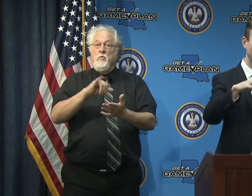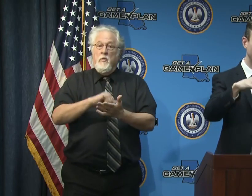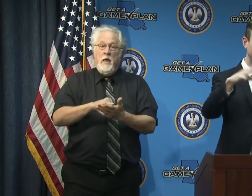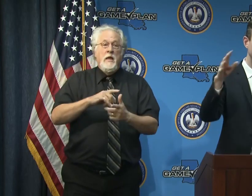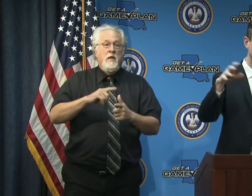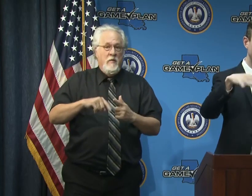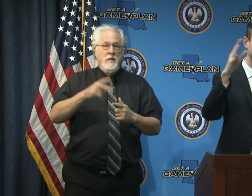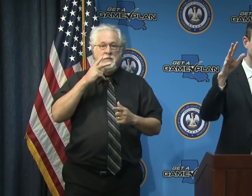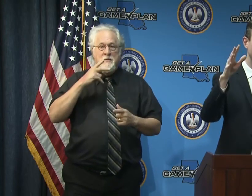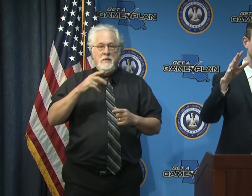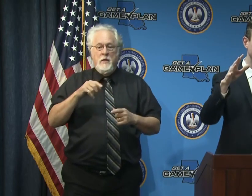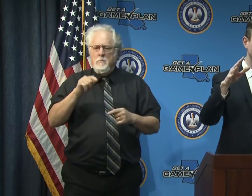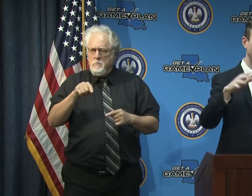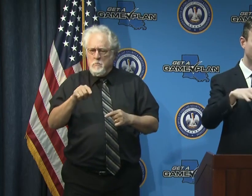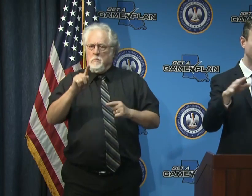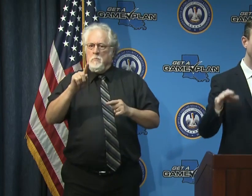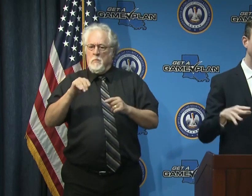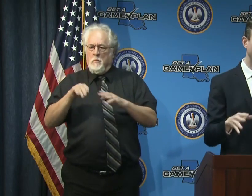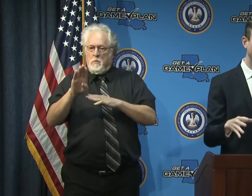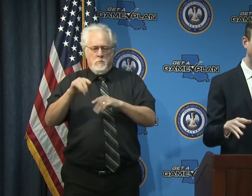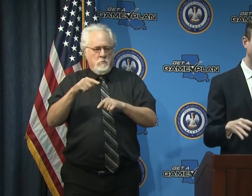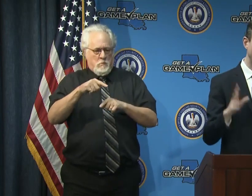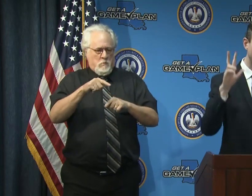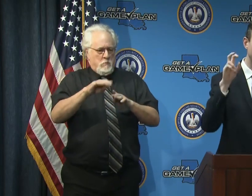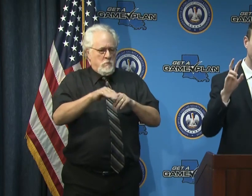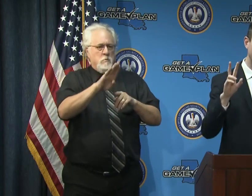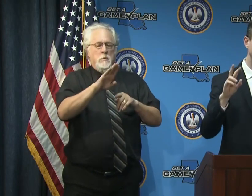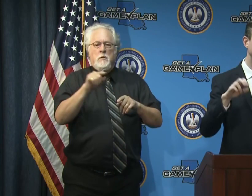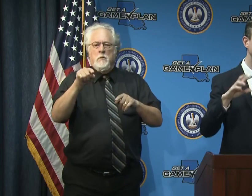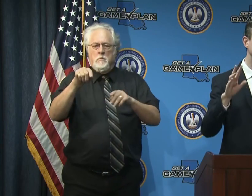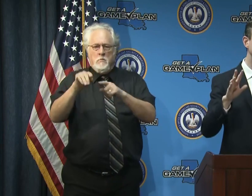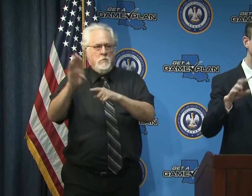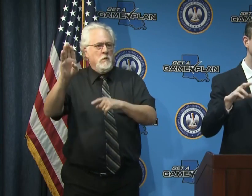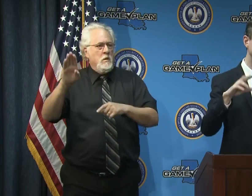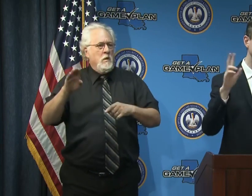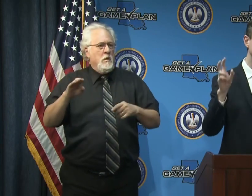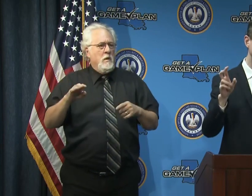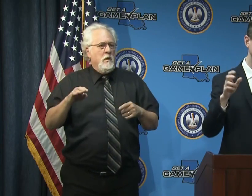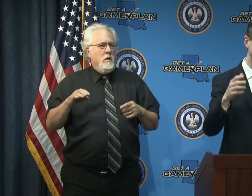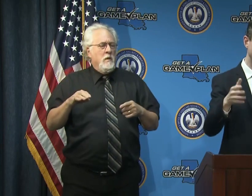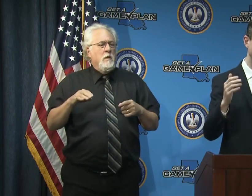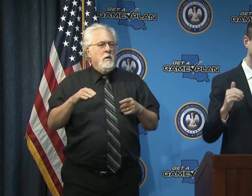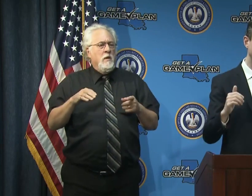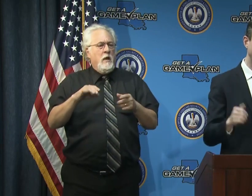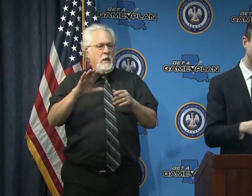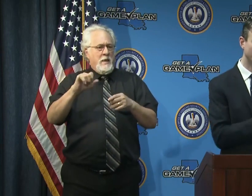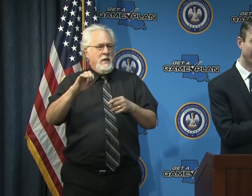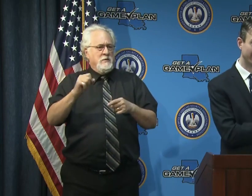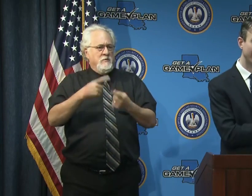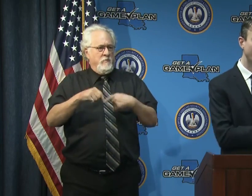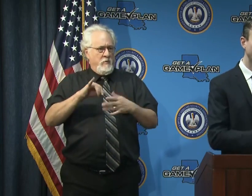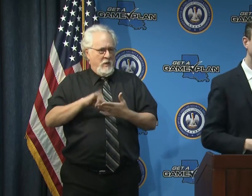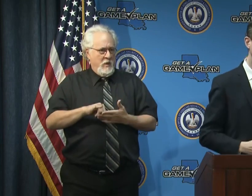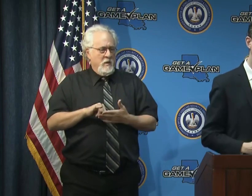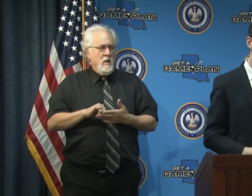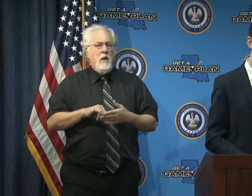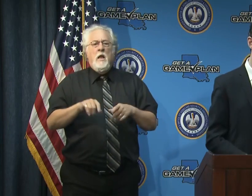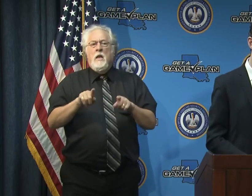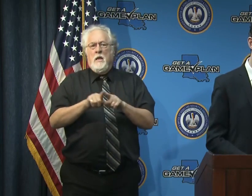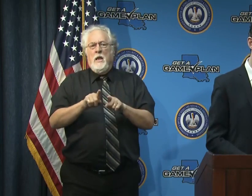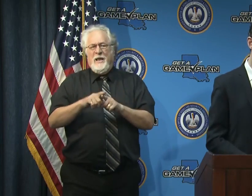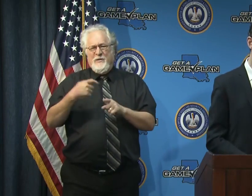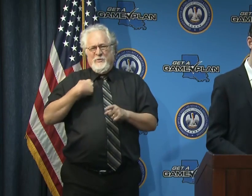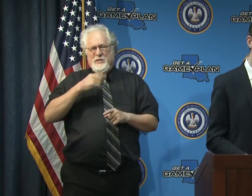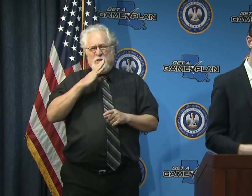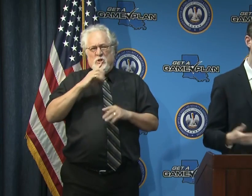you know you're going to see these pockets of increased infection that come from that or increase sorry you're going to see these pockets of increased cases that come from that just like the pockets